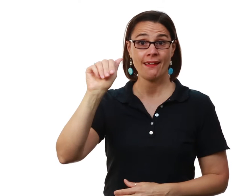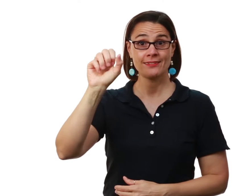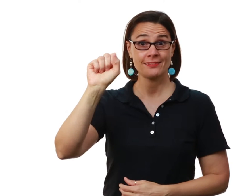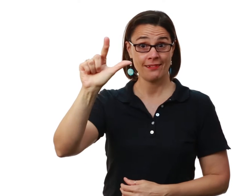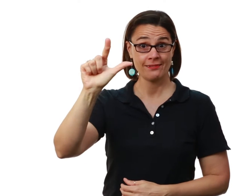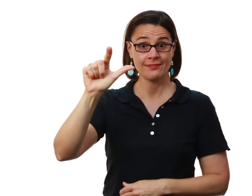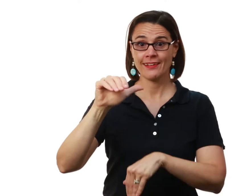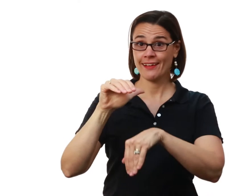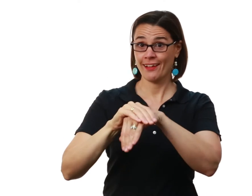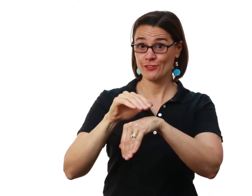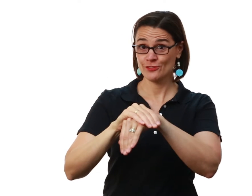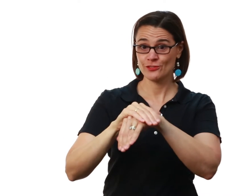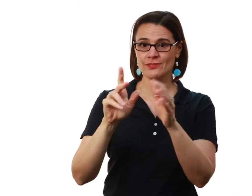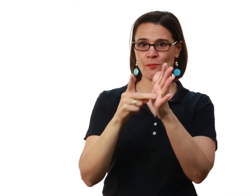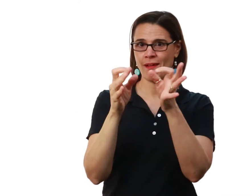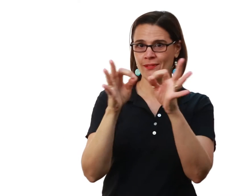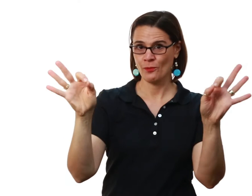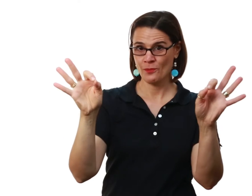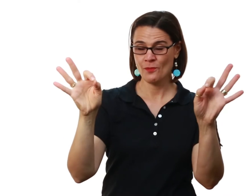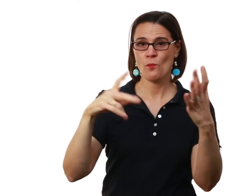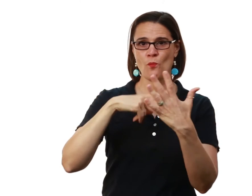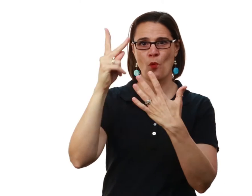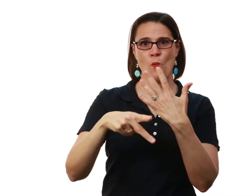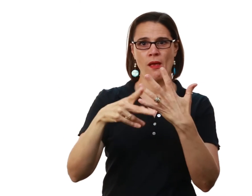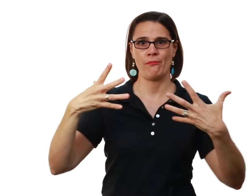ASL English Bilingual Program Overview